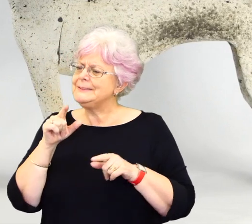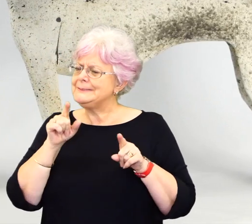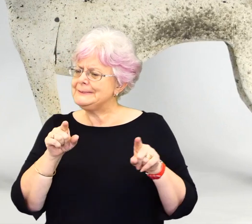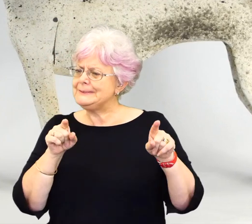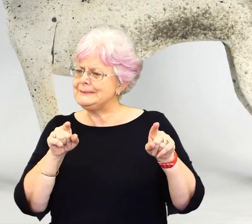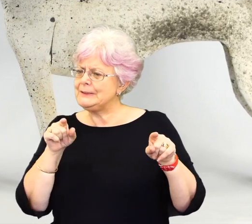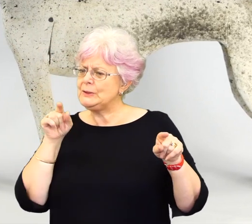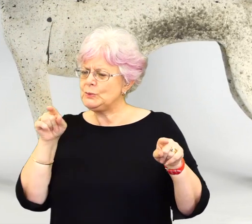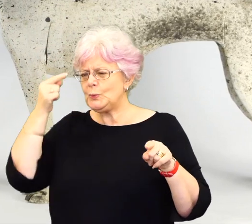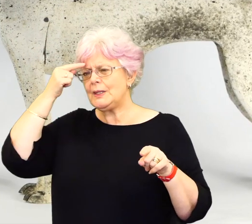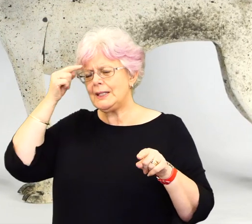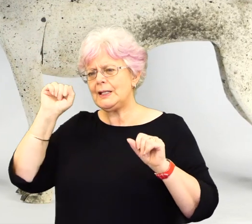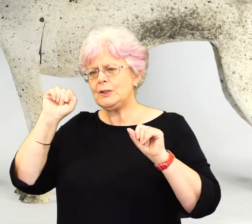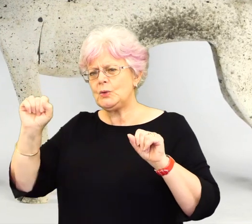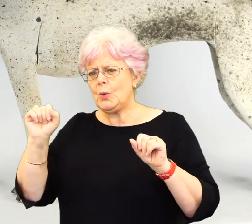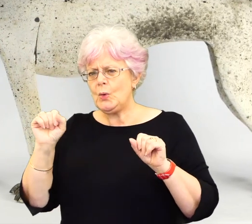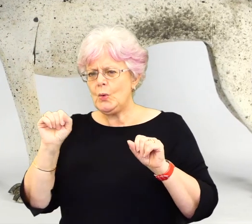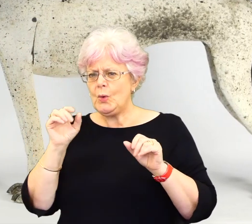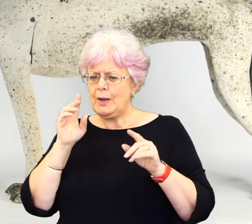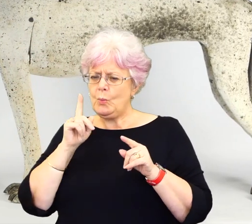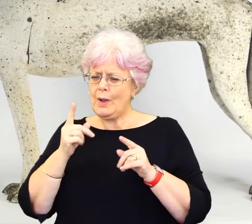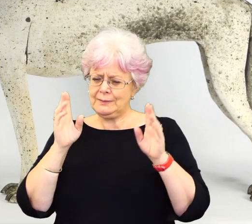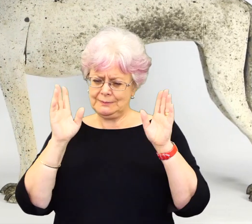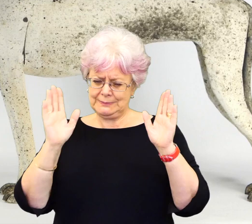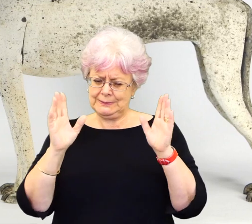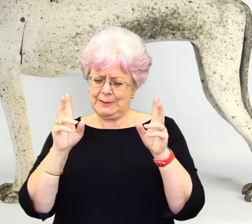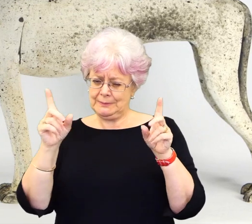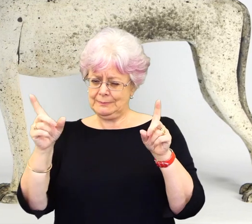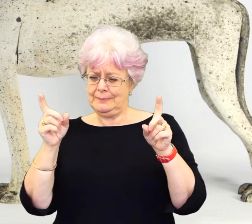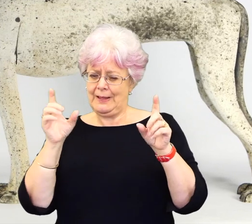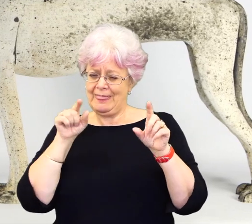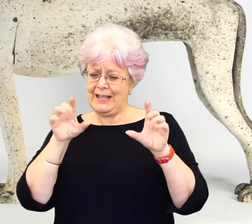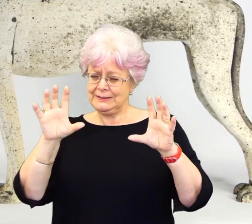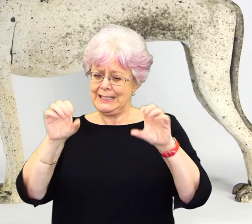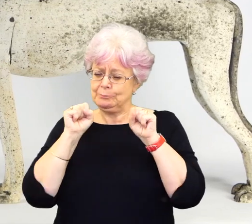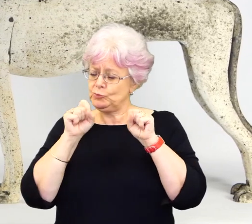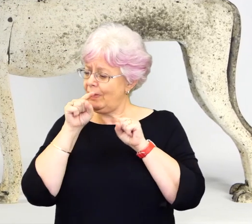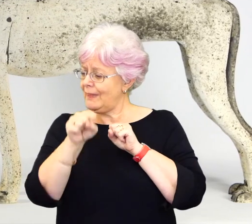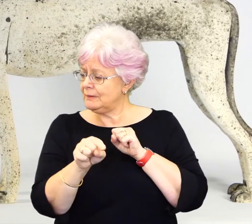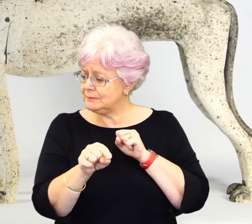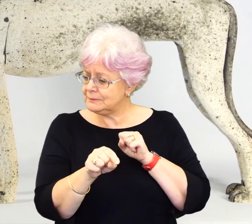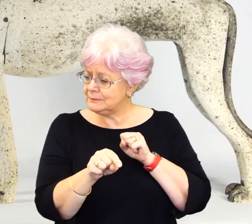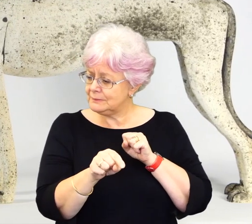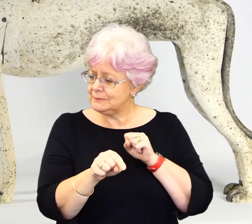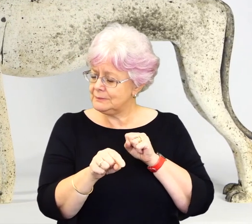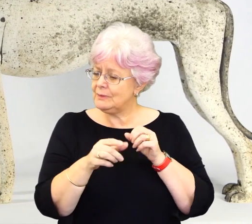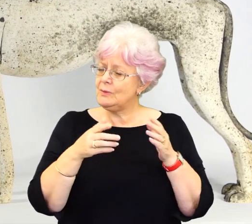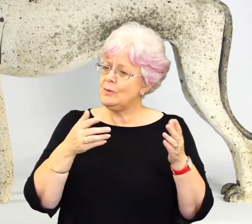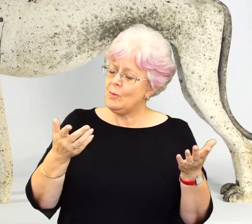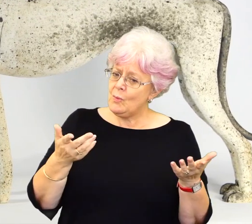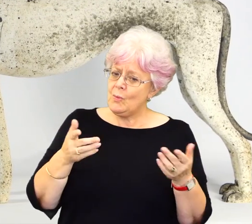moment, do you say that your pieces, maybe some of them, you're presenting a sense of, um, possibility to people and